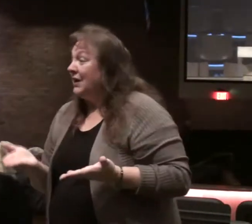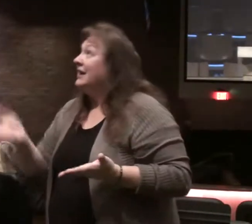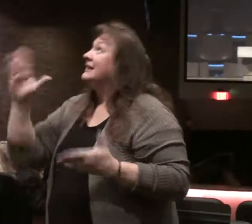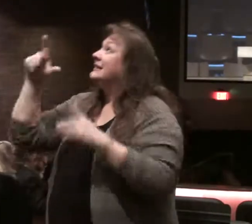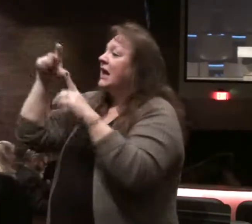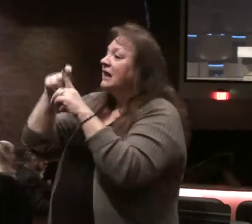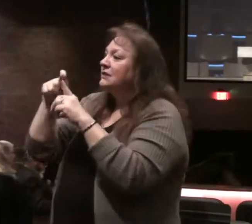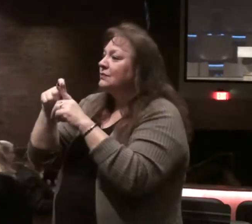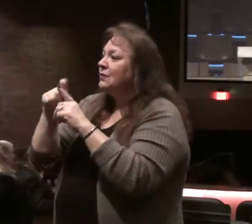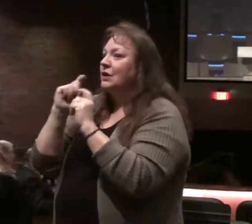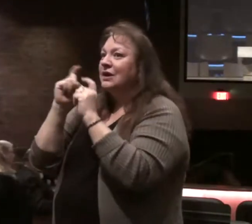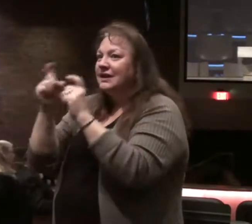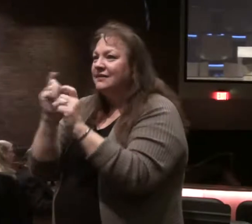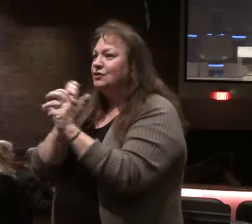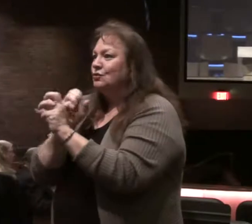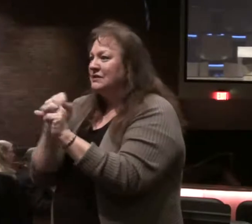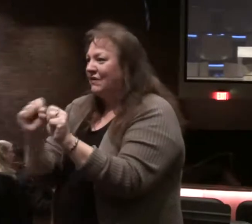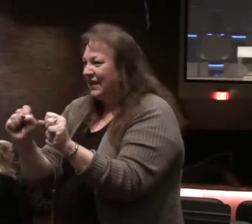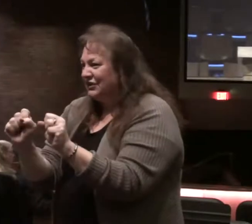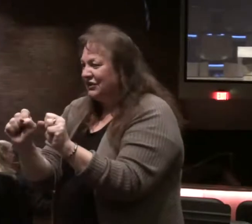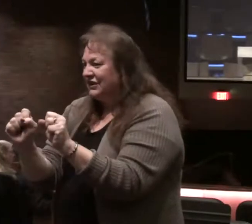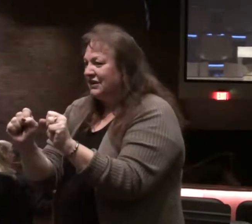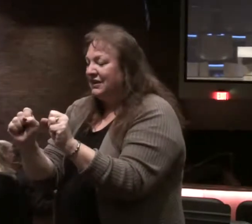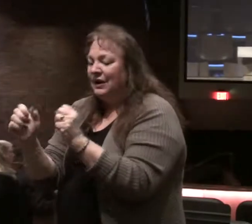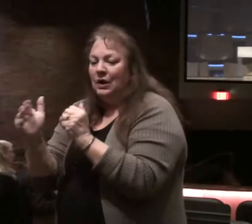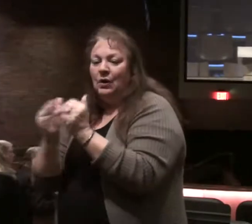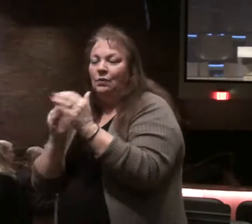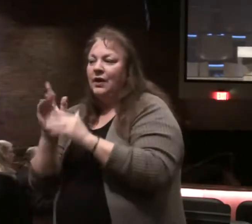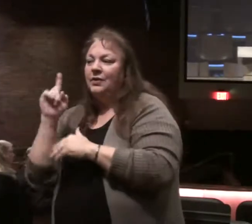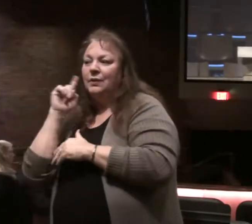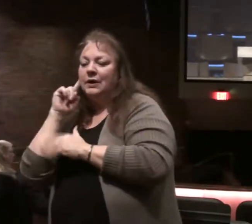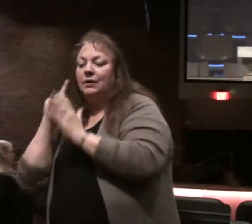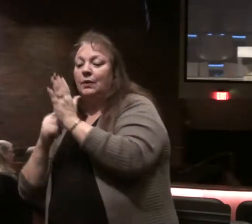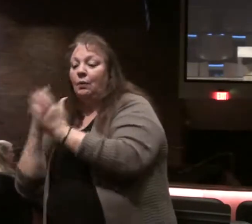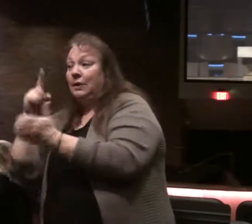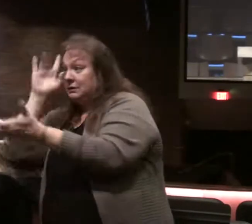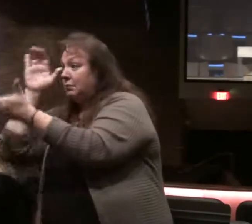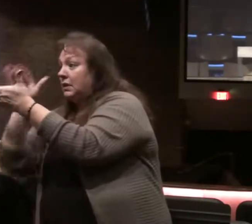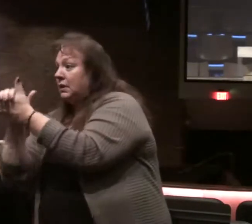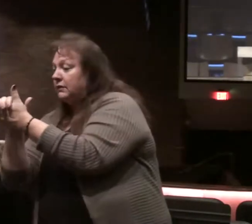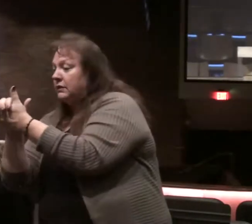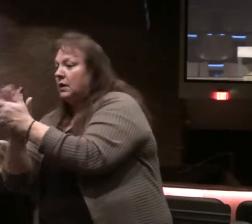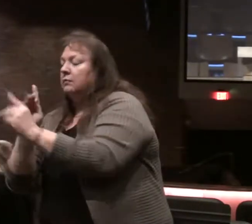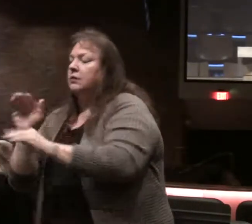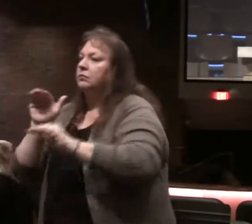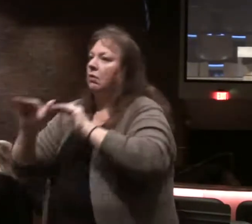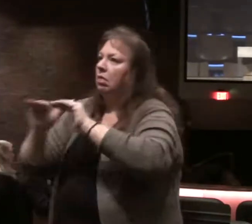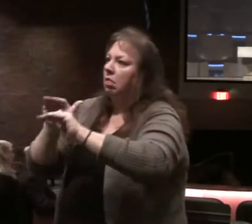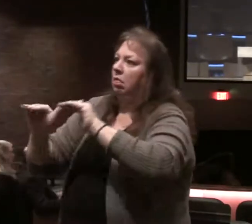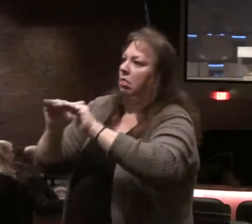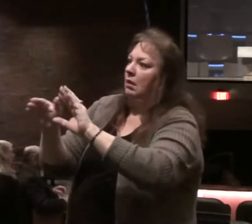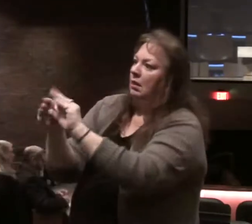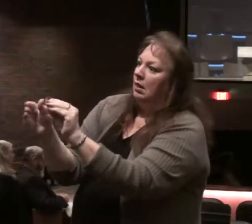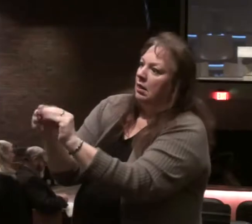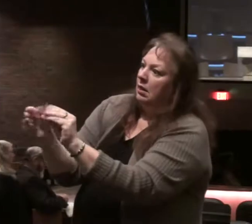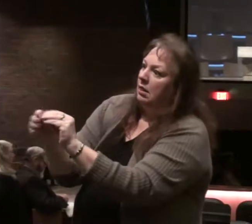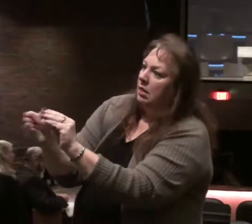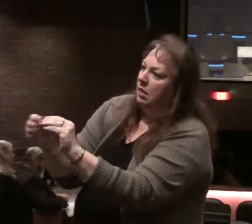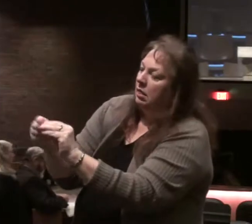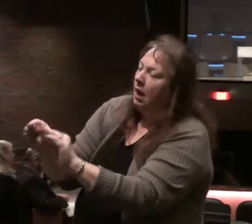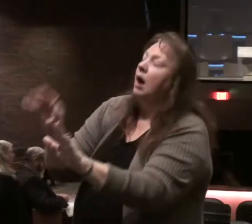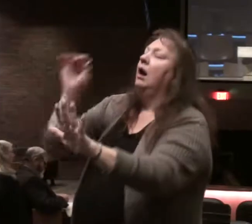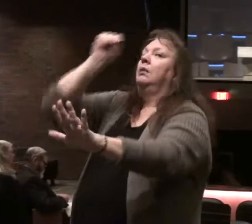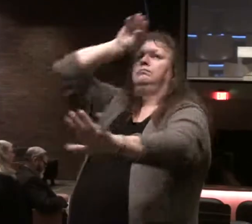of God that has brought you salvation. Whether you heard it once in belief, or people have told you a thousand of times before you